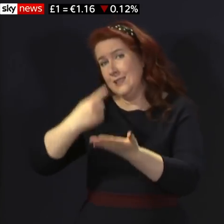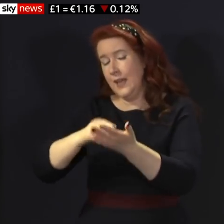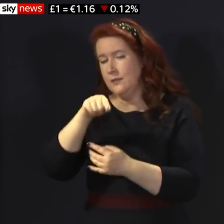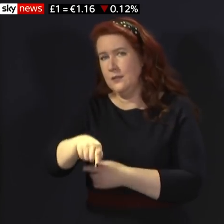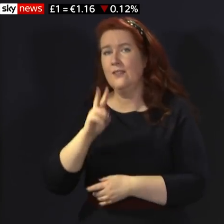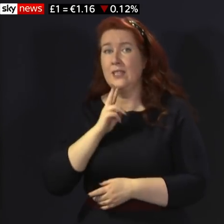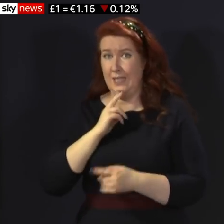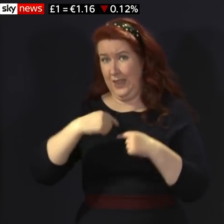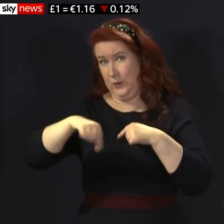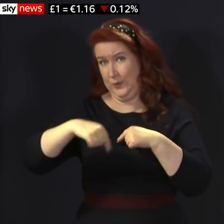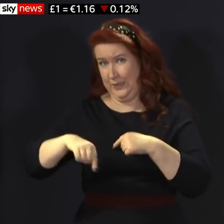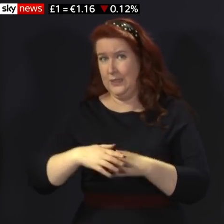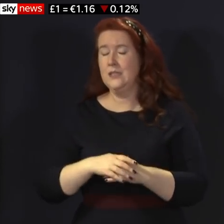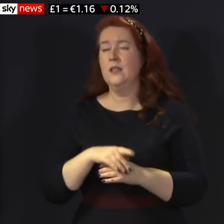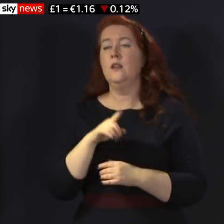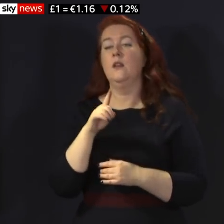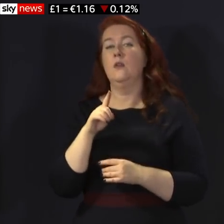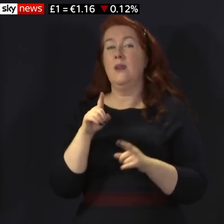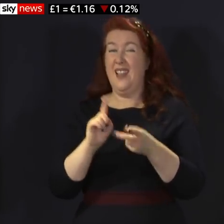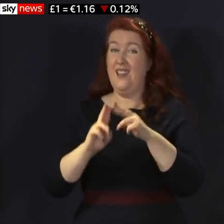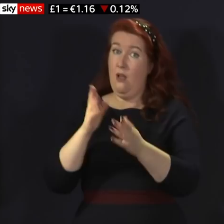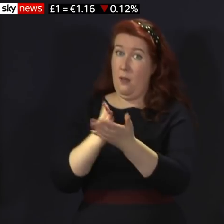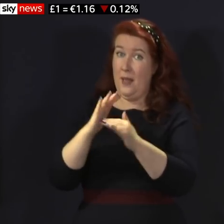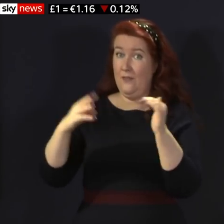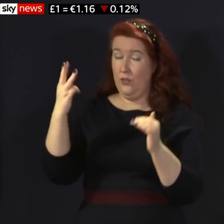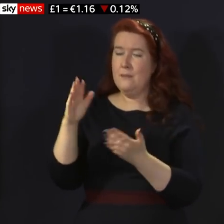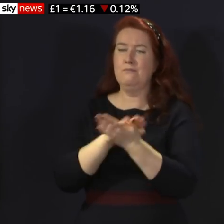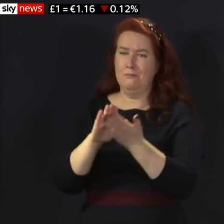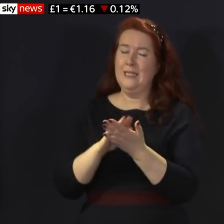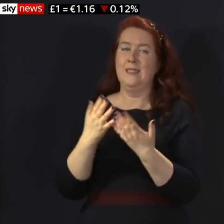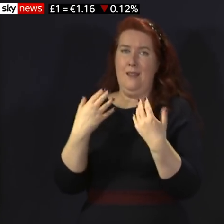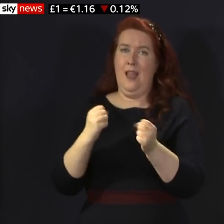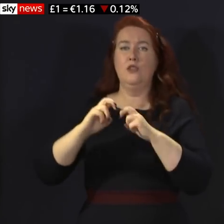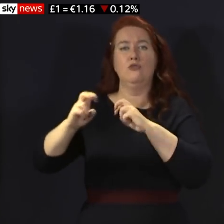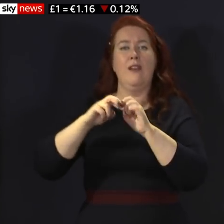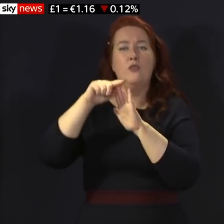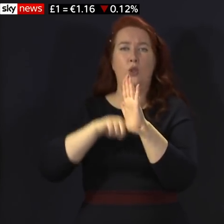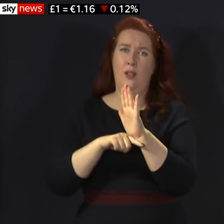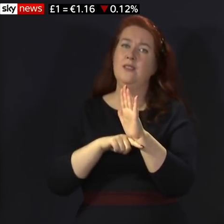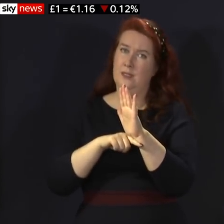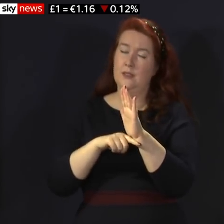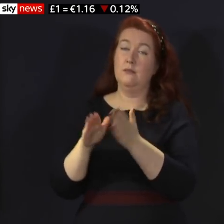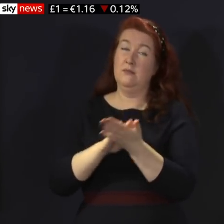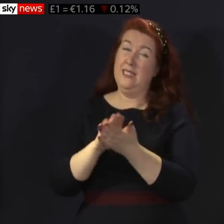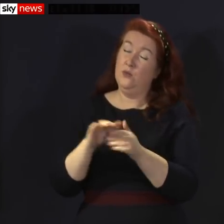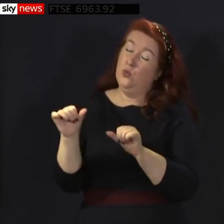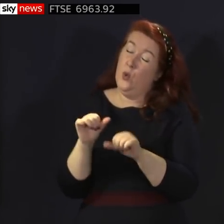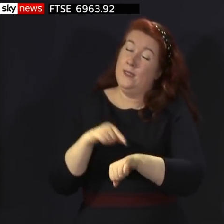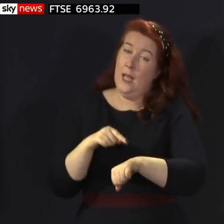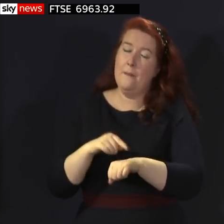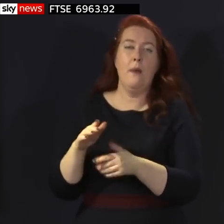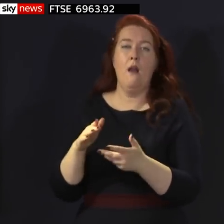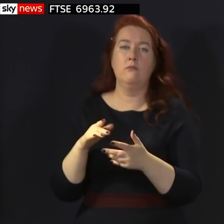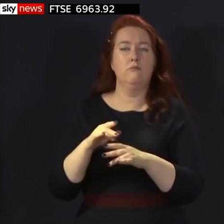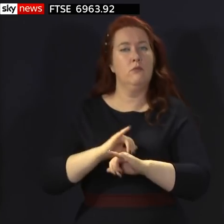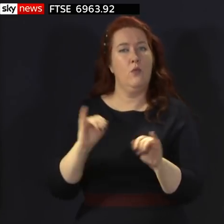week, we will also reimpose travel restrictions, again for a hopefully short period. And this will mean that travel in and out